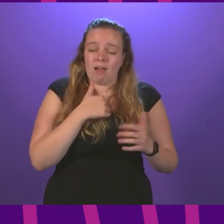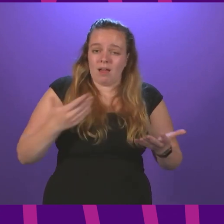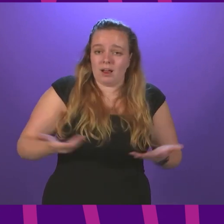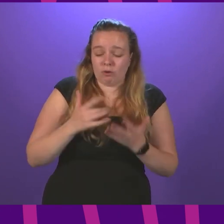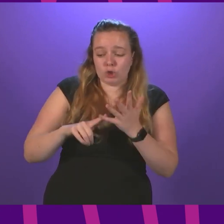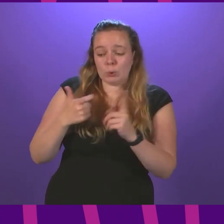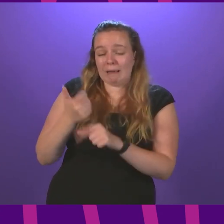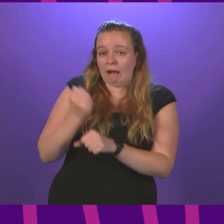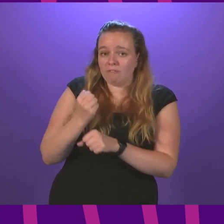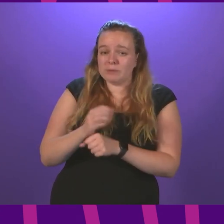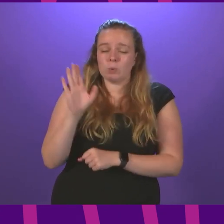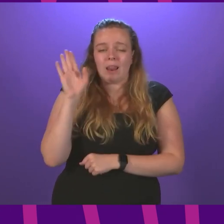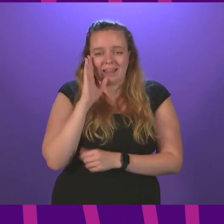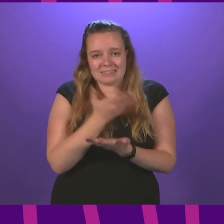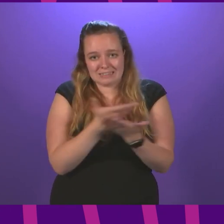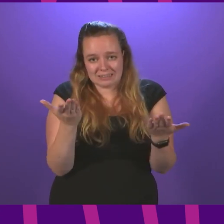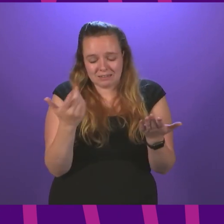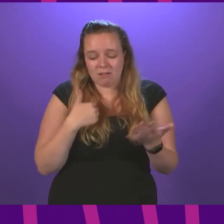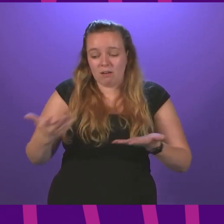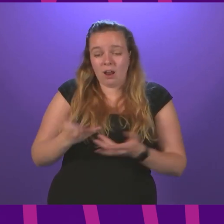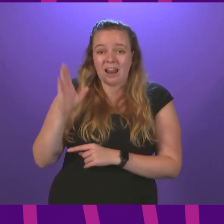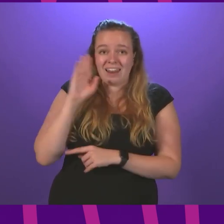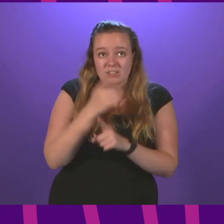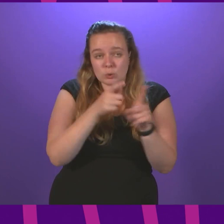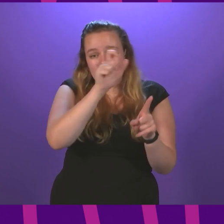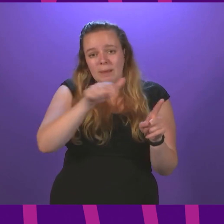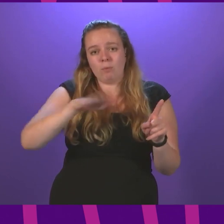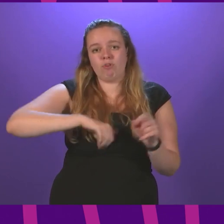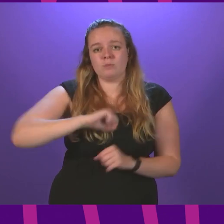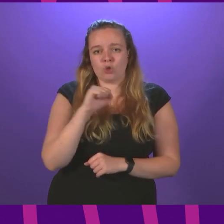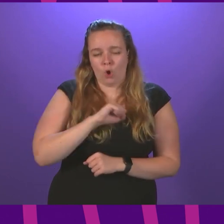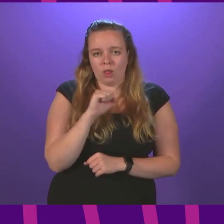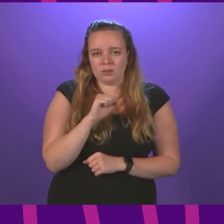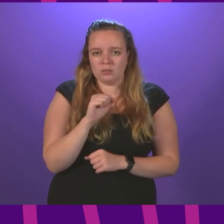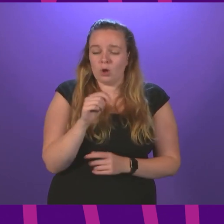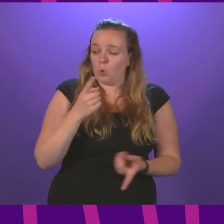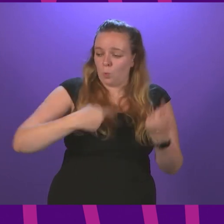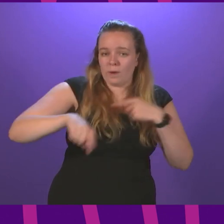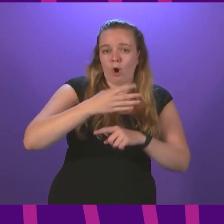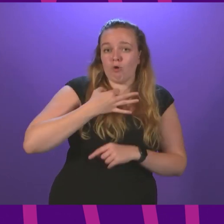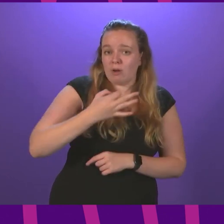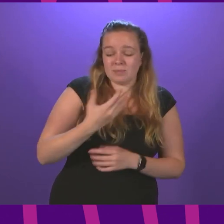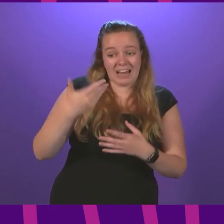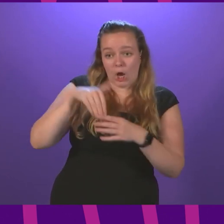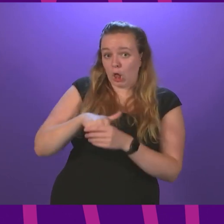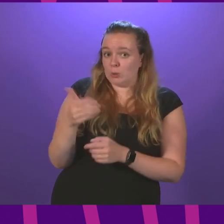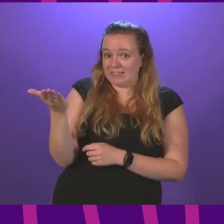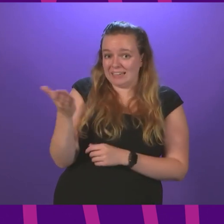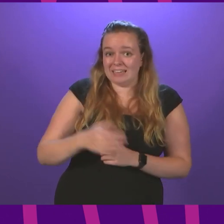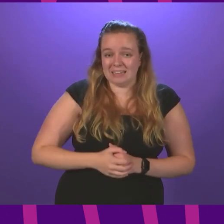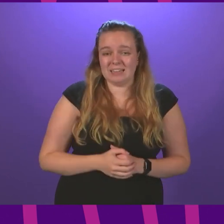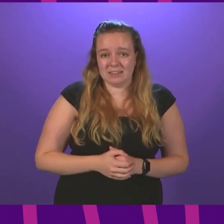UK Government to listen. I urge them to listen to the people of Scotland, who we all represent, including over there.